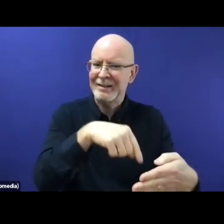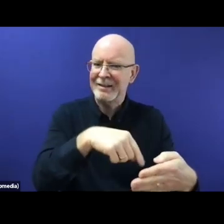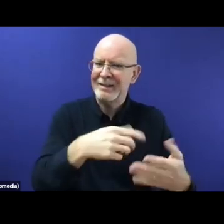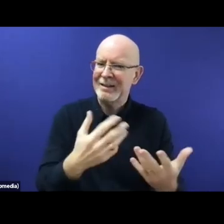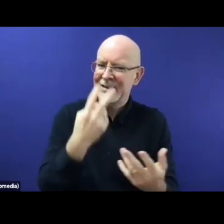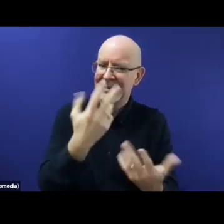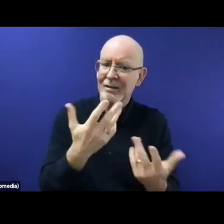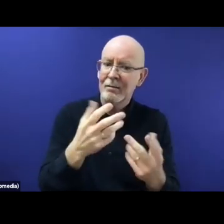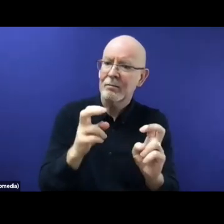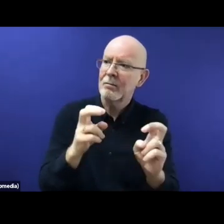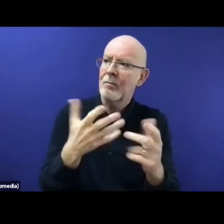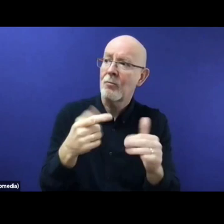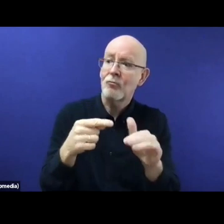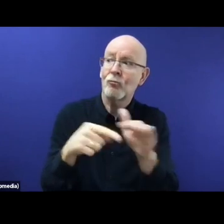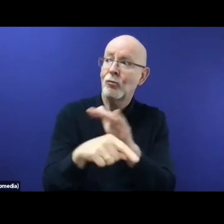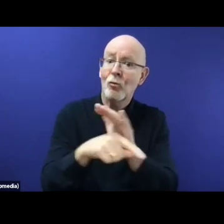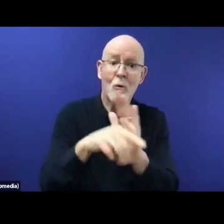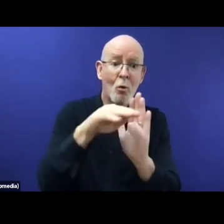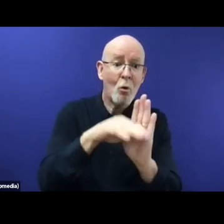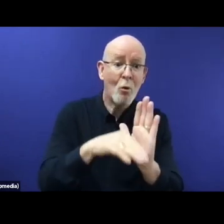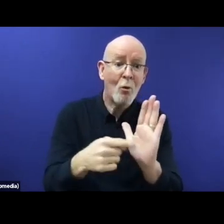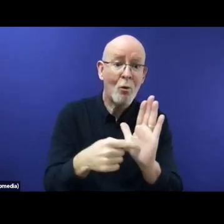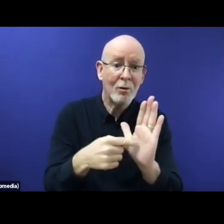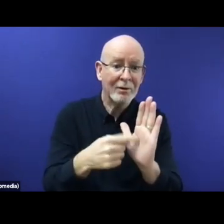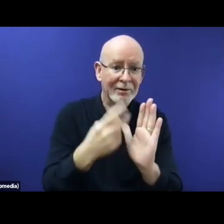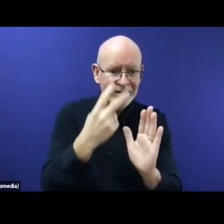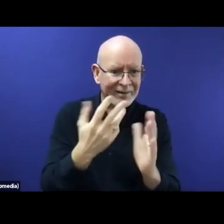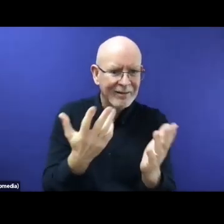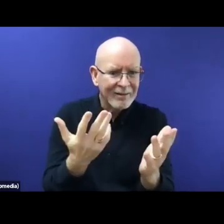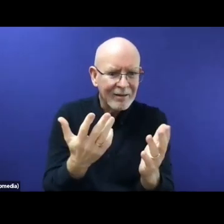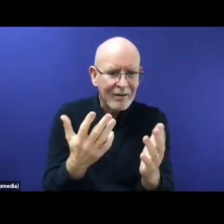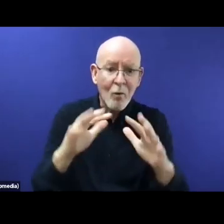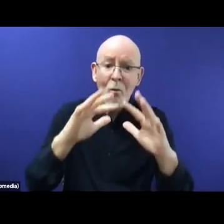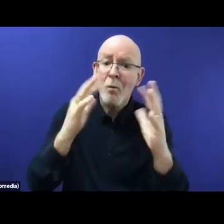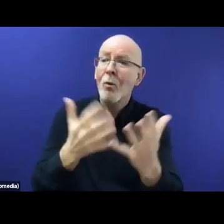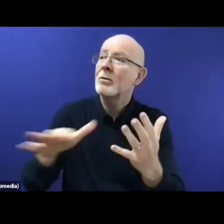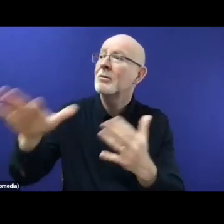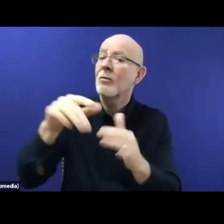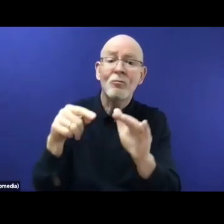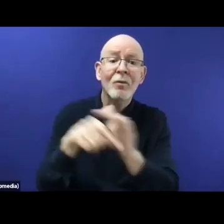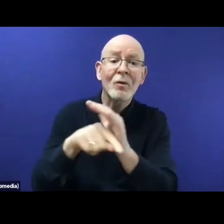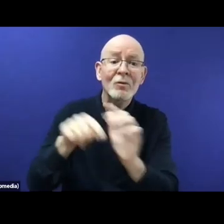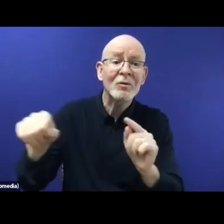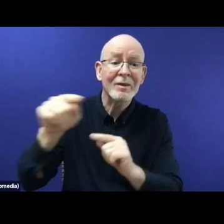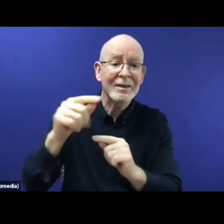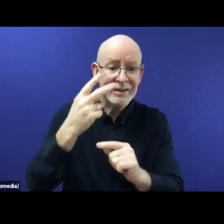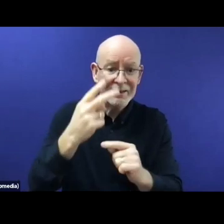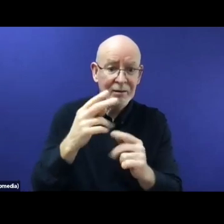in the global south, and often in countries in next door to them. But what is beginning to be evident in trends of